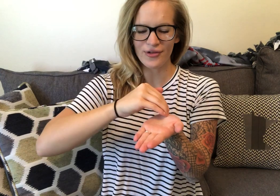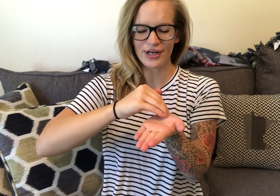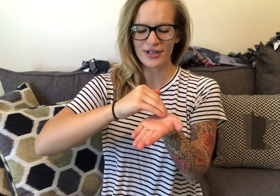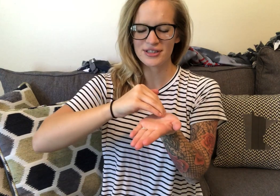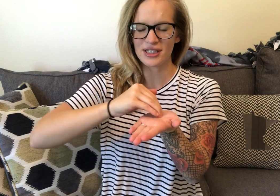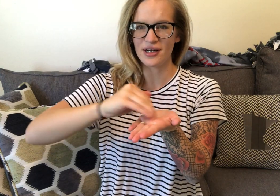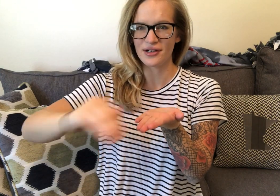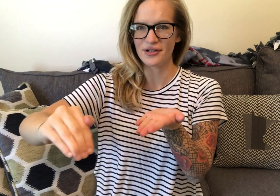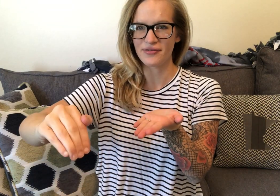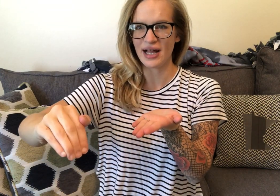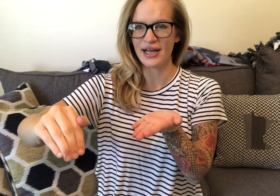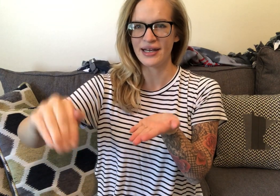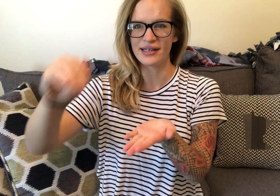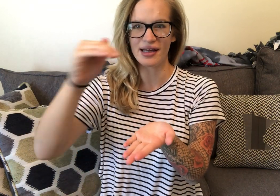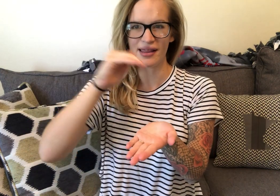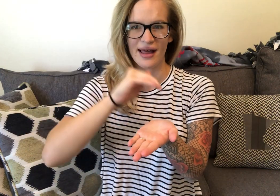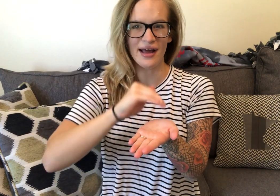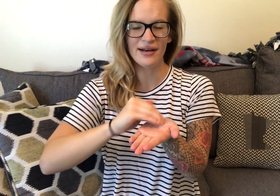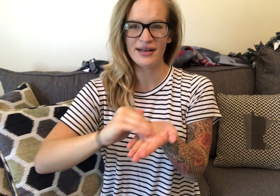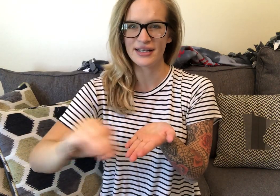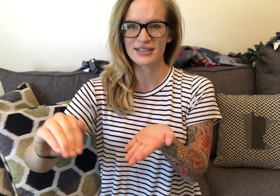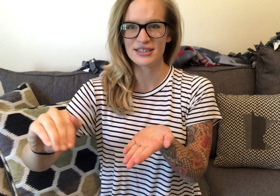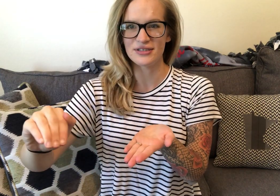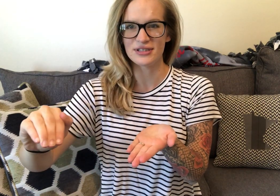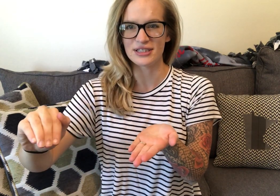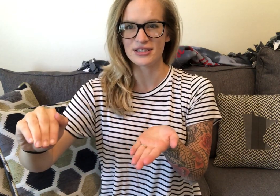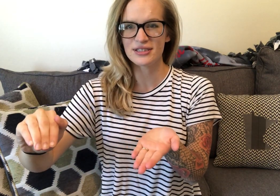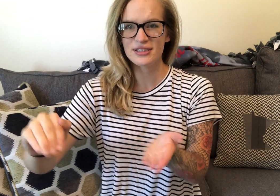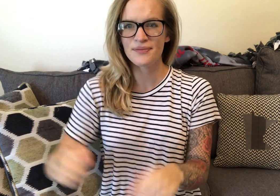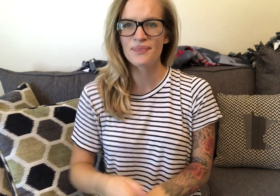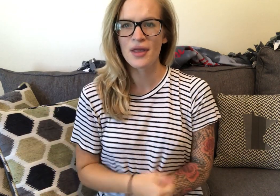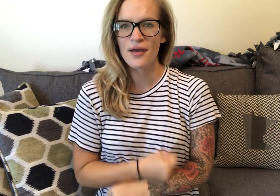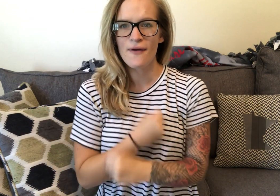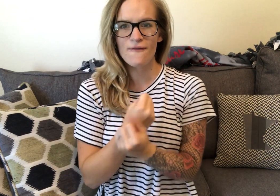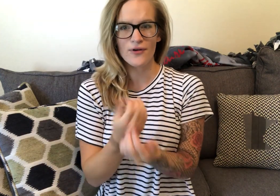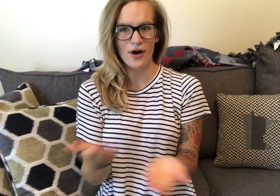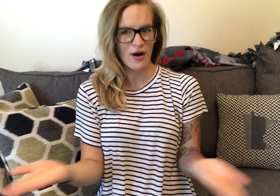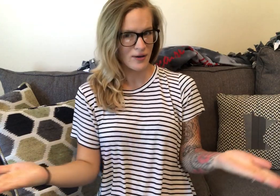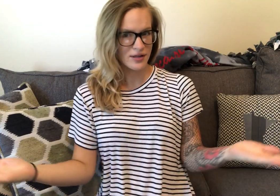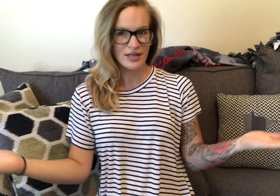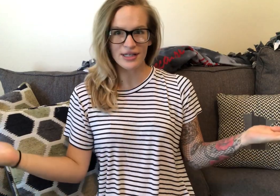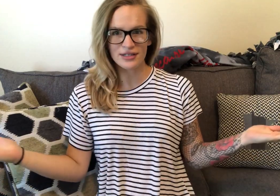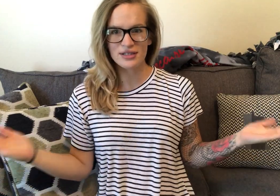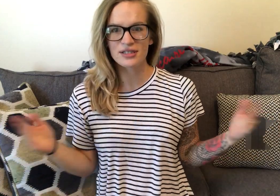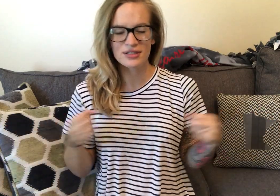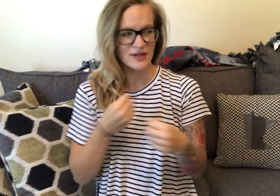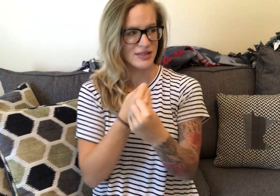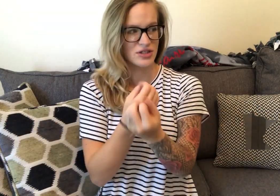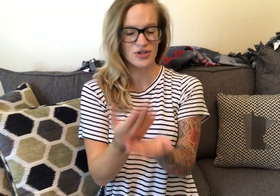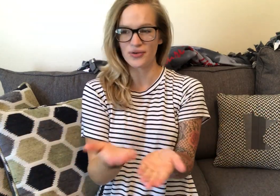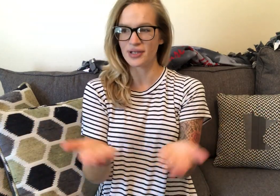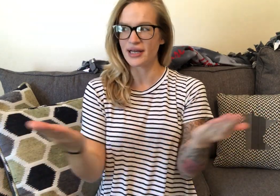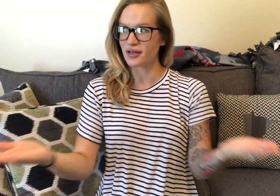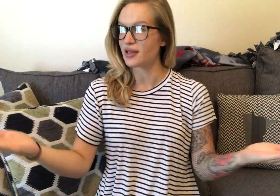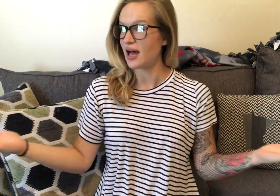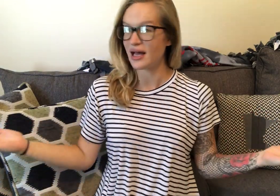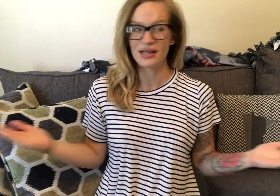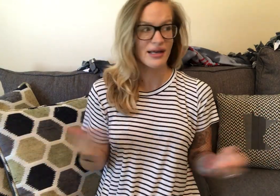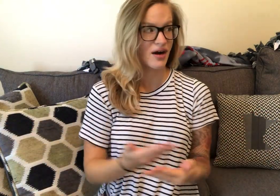fingers on your flat hand like that. Excuses for all of these. So I just showed like a lot, like